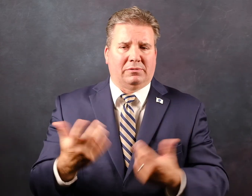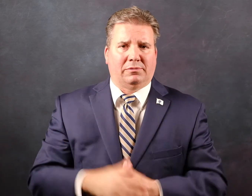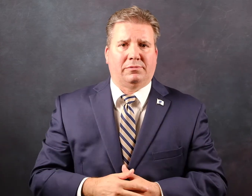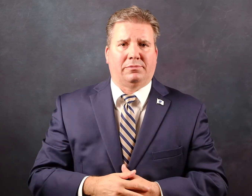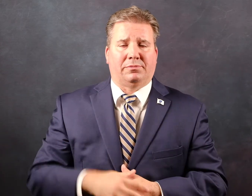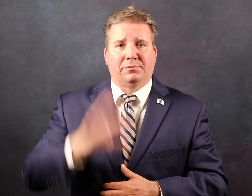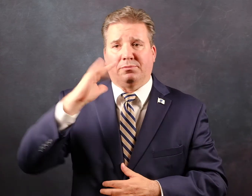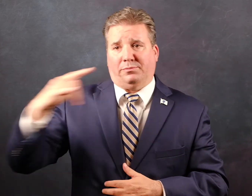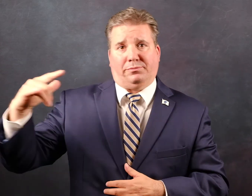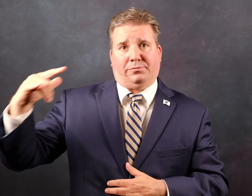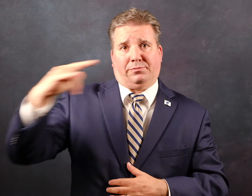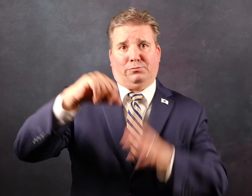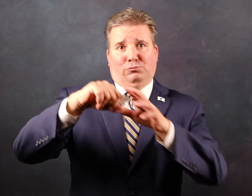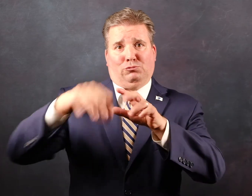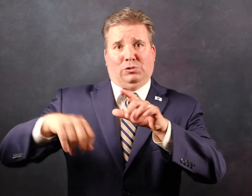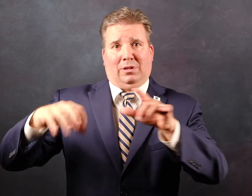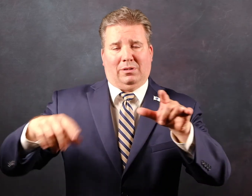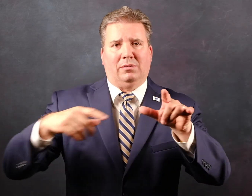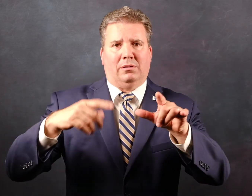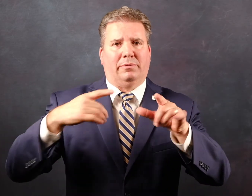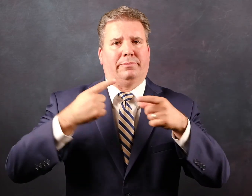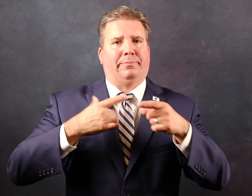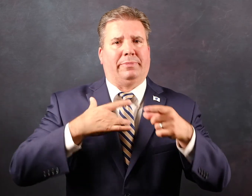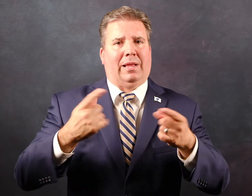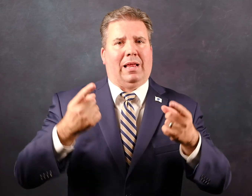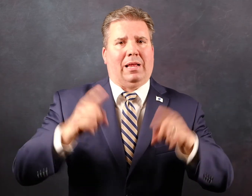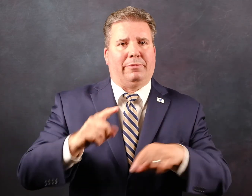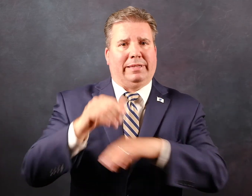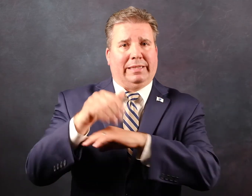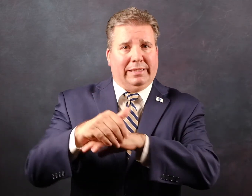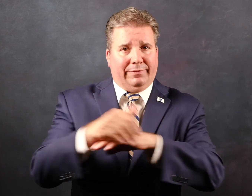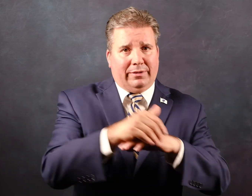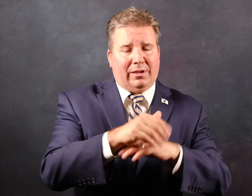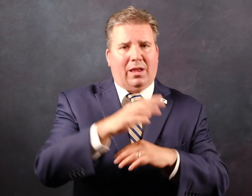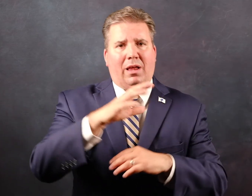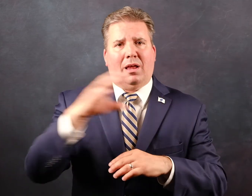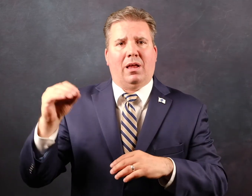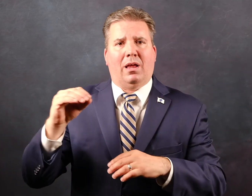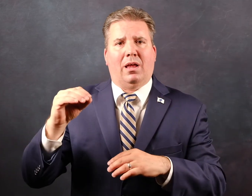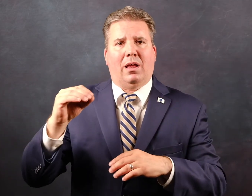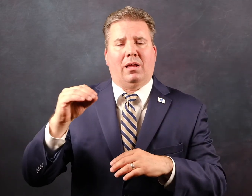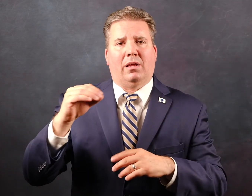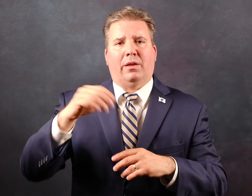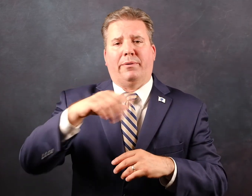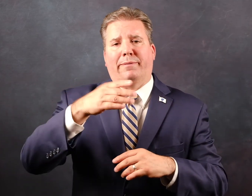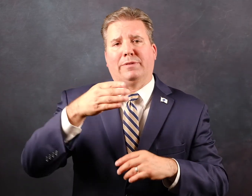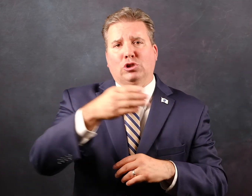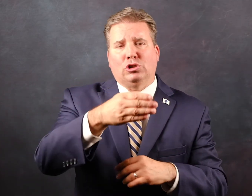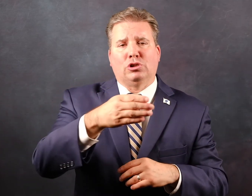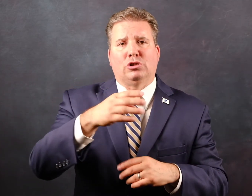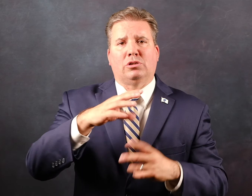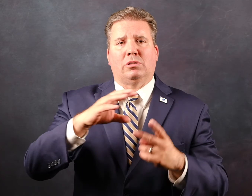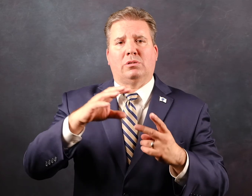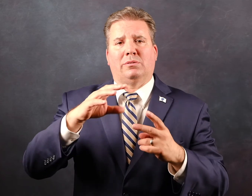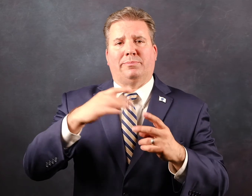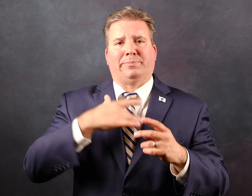when the spraying happens in the evening the habitat